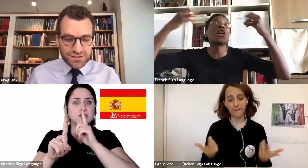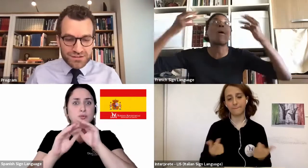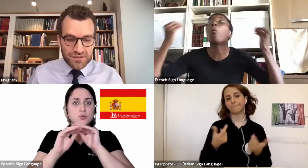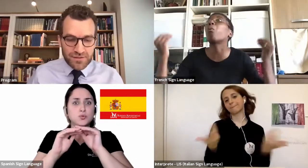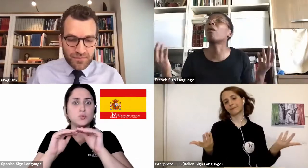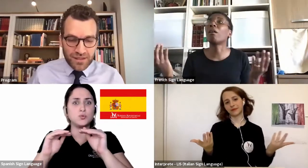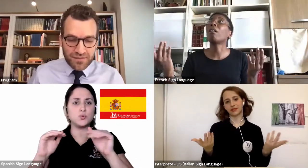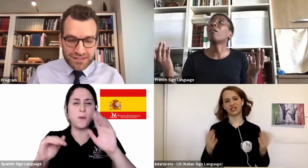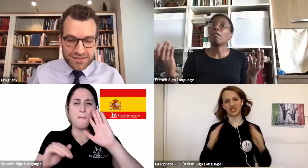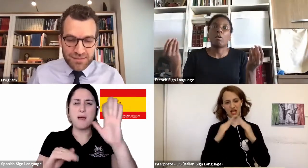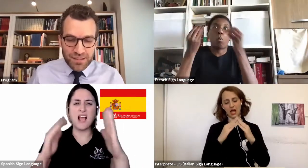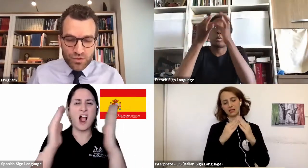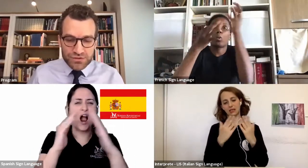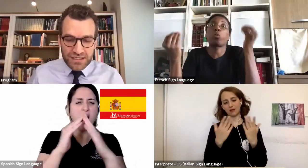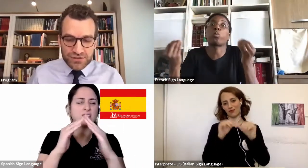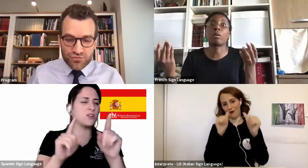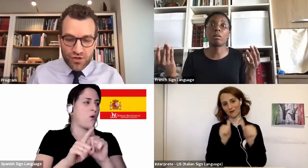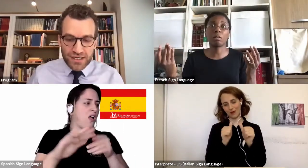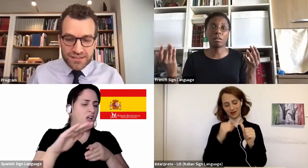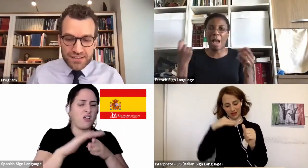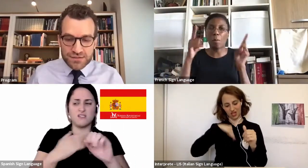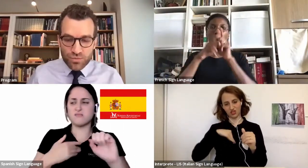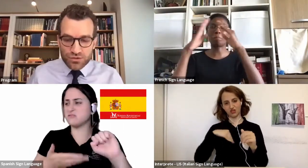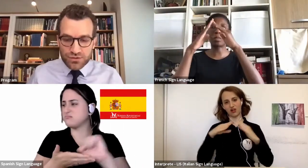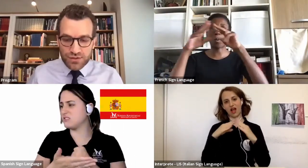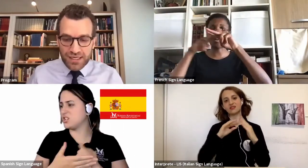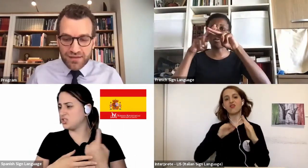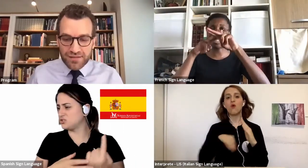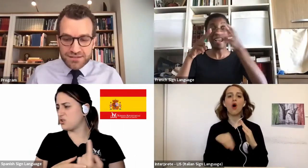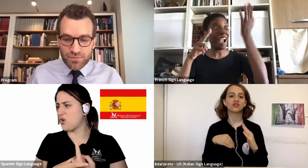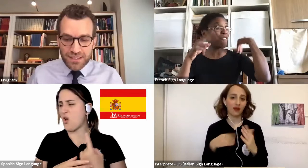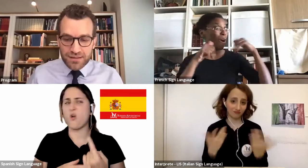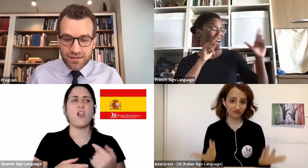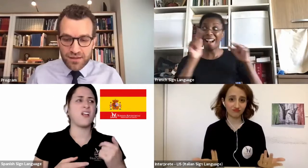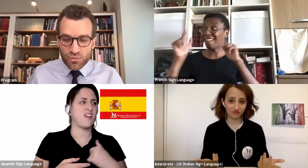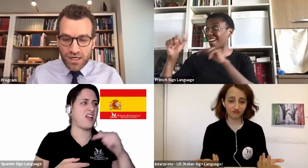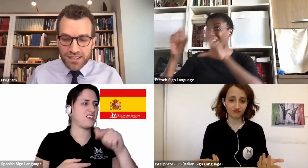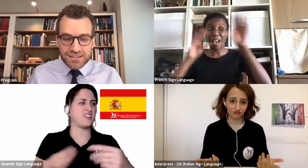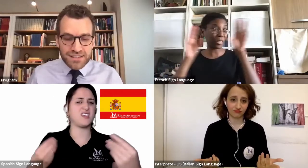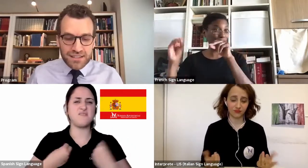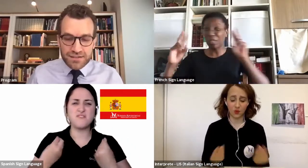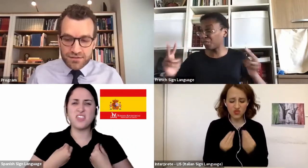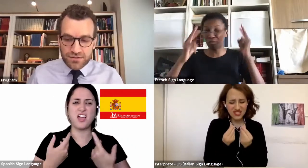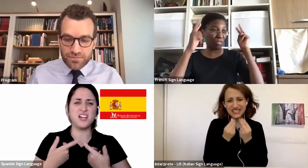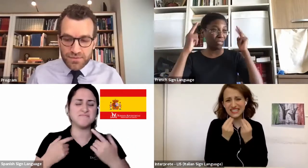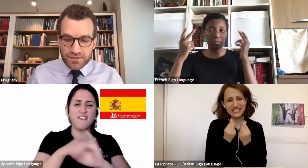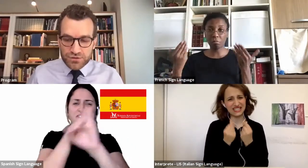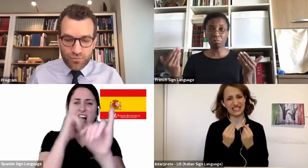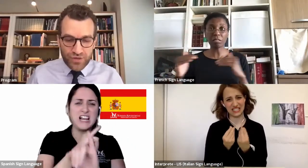so once. And that seeming was as strong as this. What can this mean? Why is he